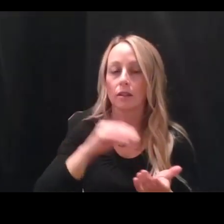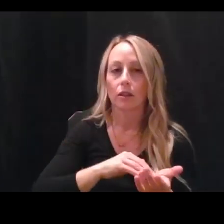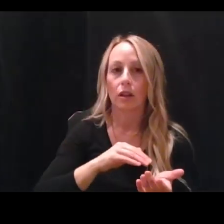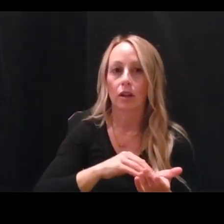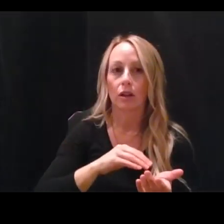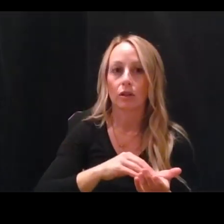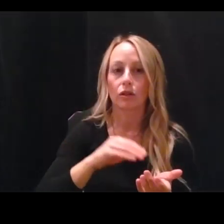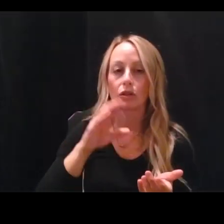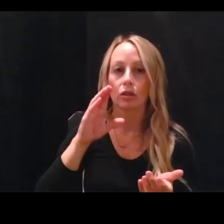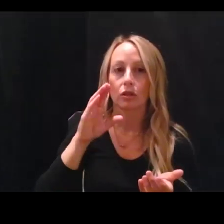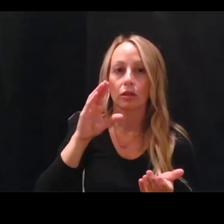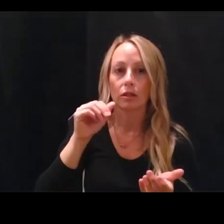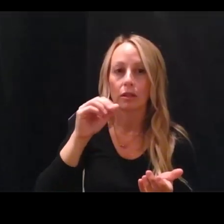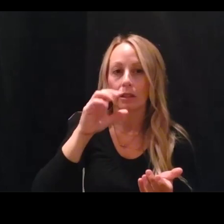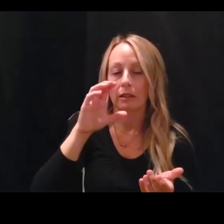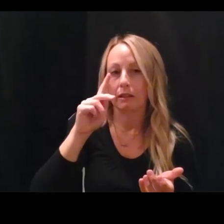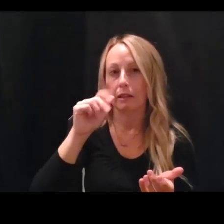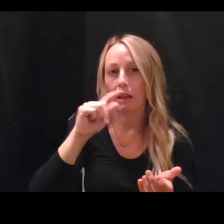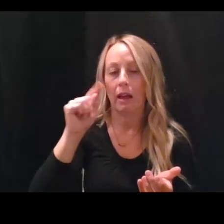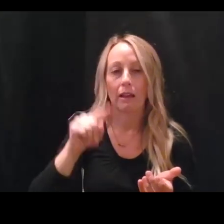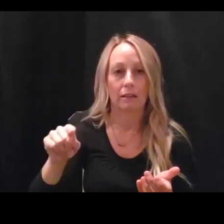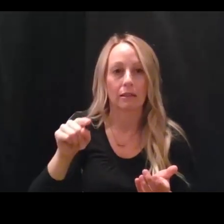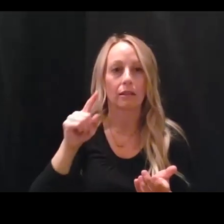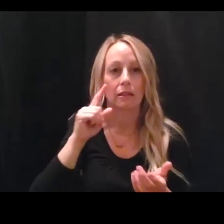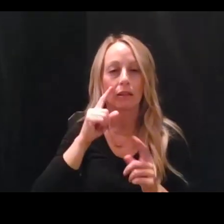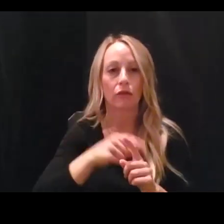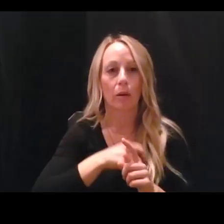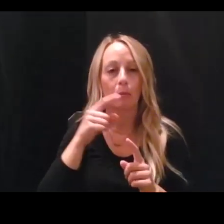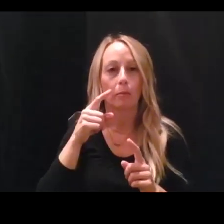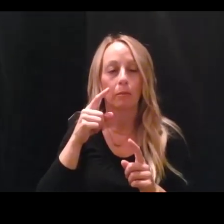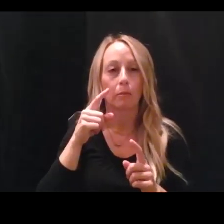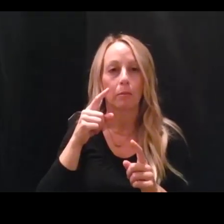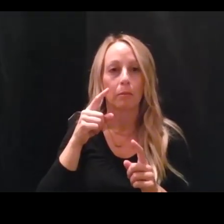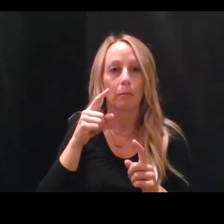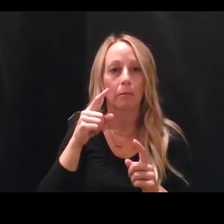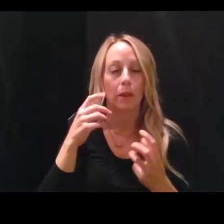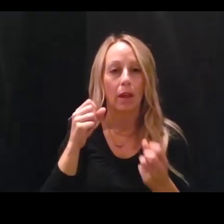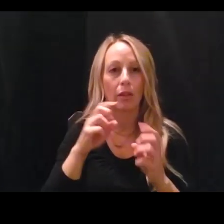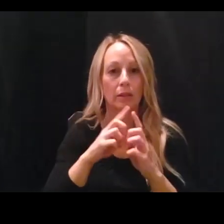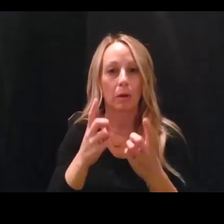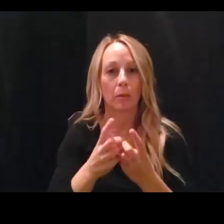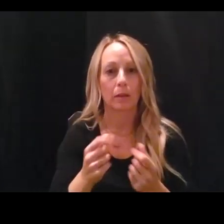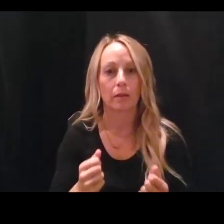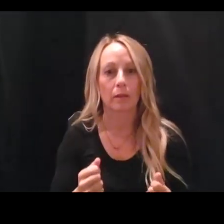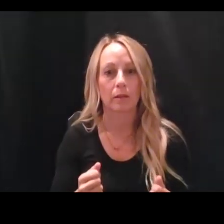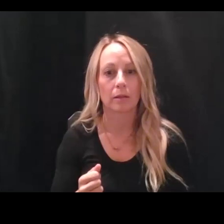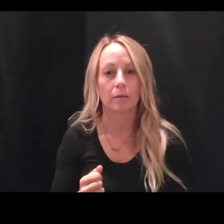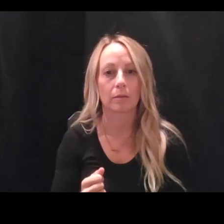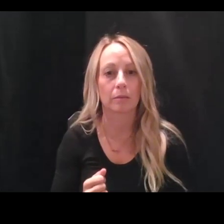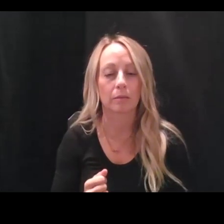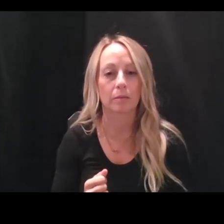of the Scott County Health Department. So go ahead and give us the information that you have prepared for us today. Thanks, Dr. Katz.